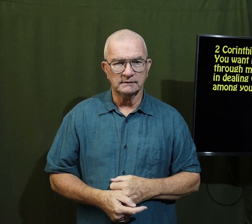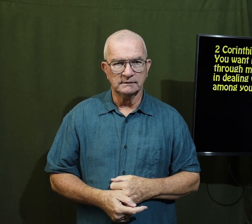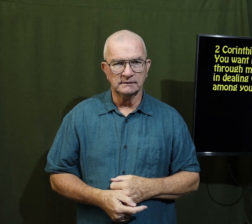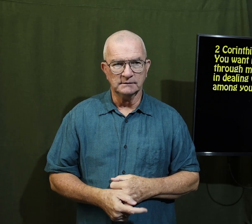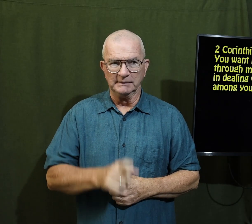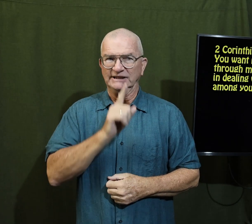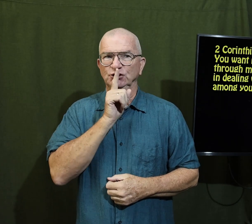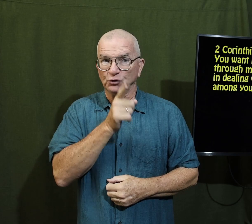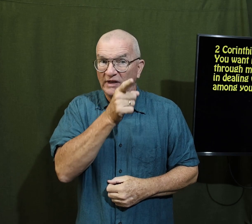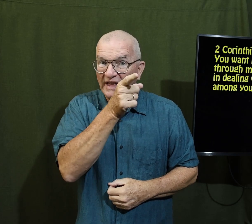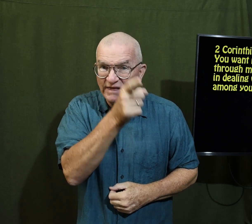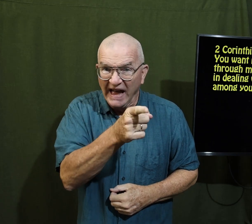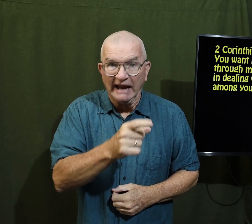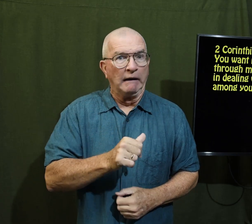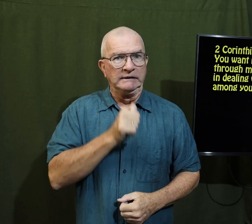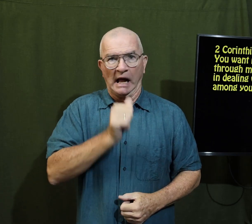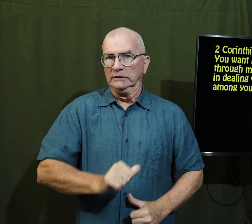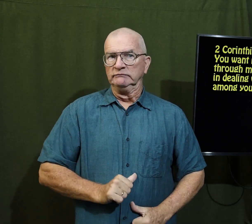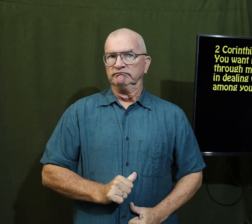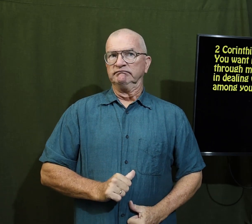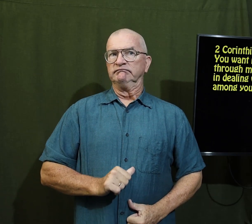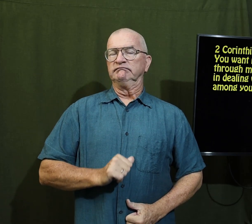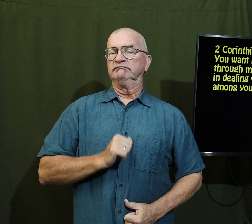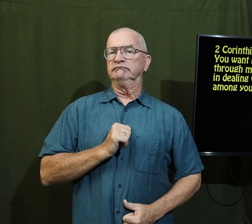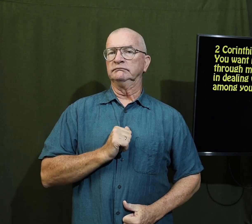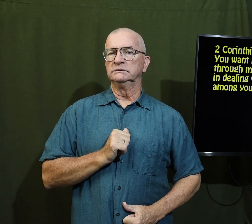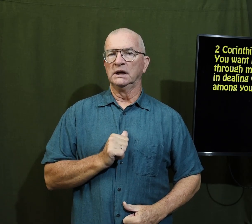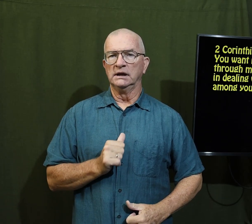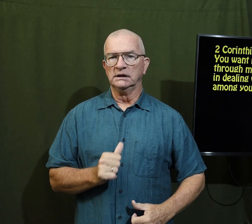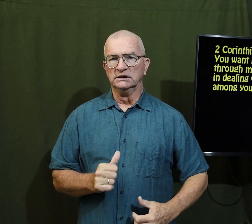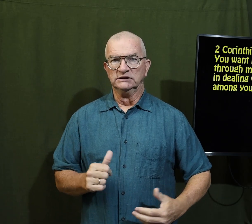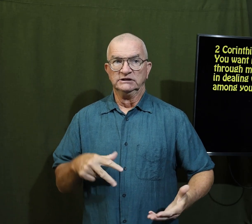them make sure that they are not proud